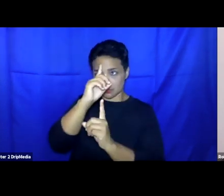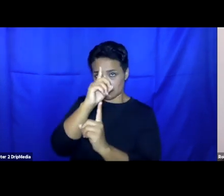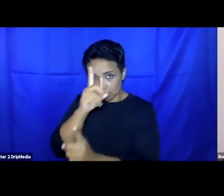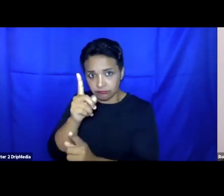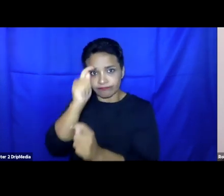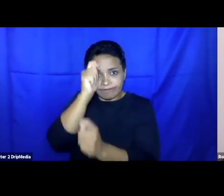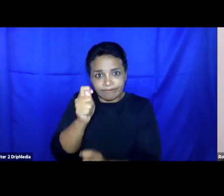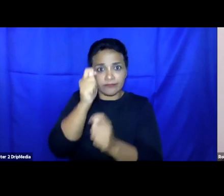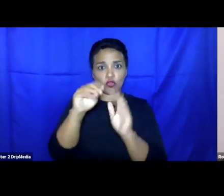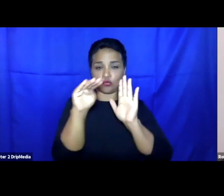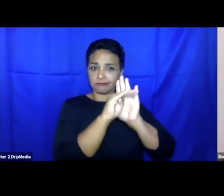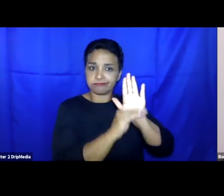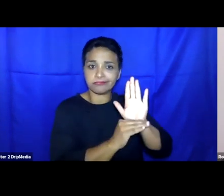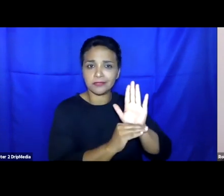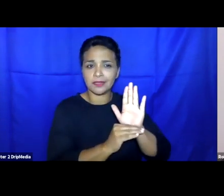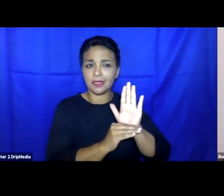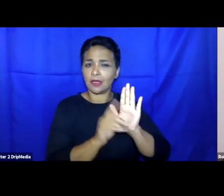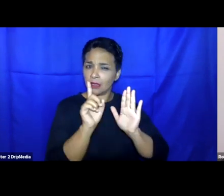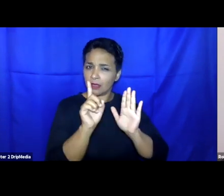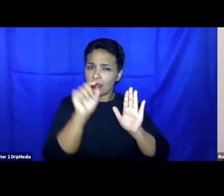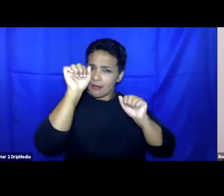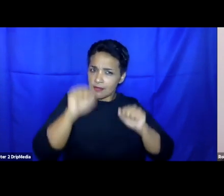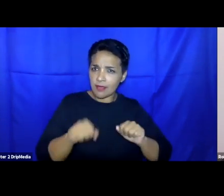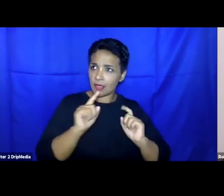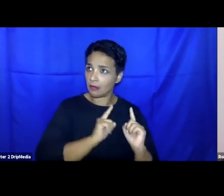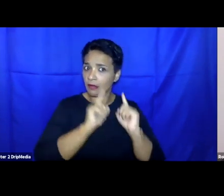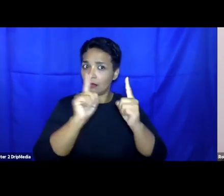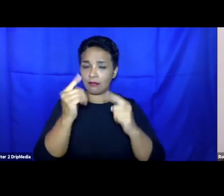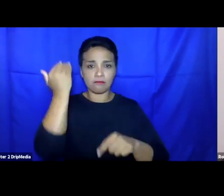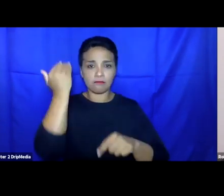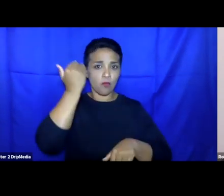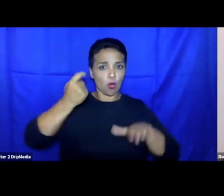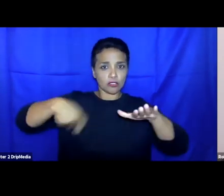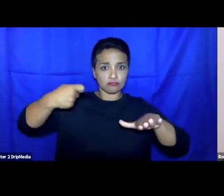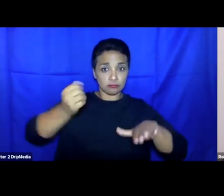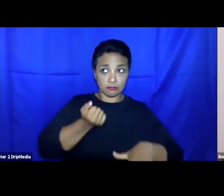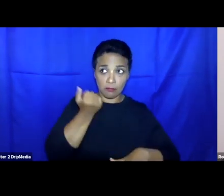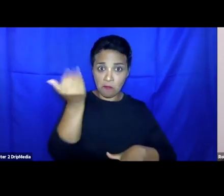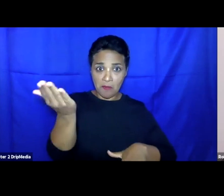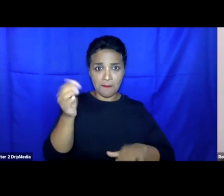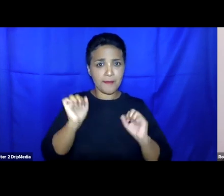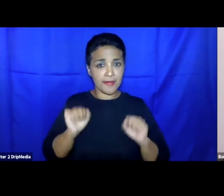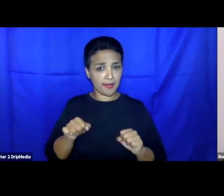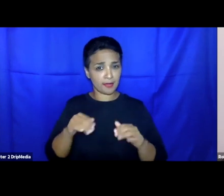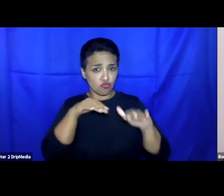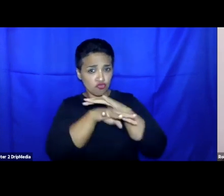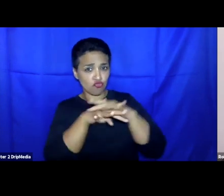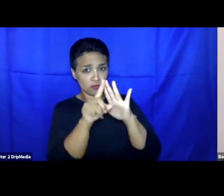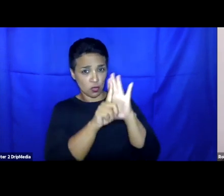it be litigated, given the non-legally binding nature of the Global Compact on Refugee? So, litigation, legal